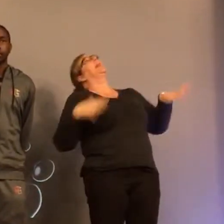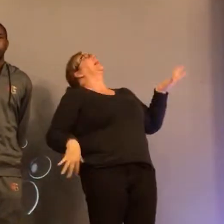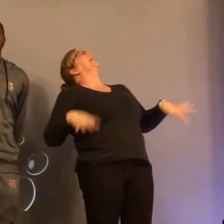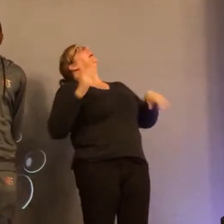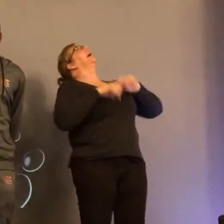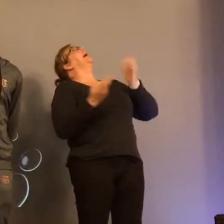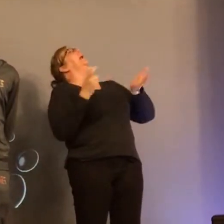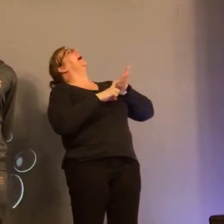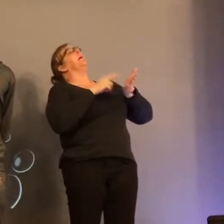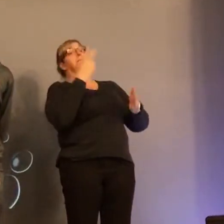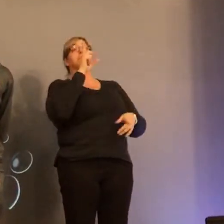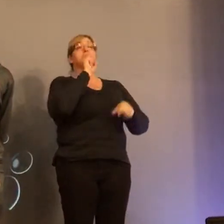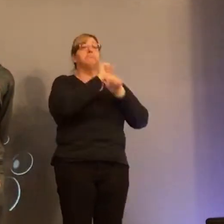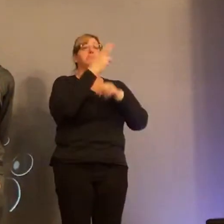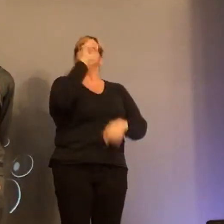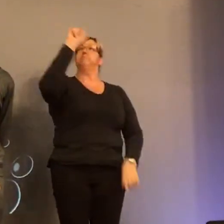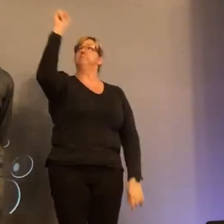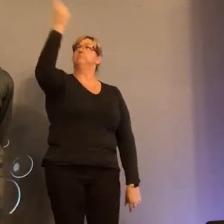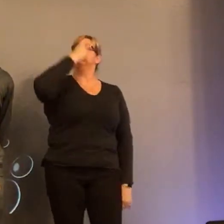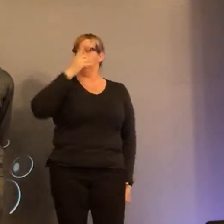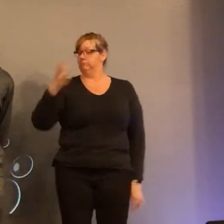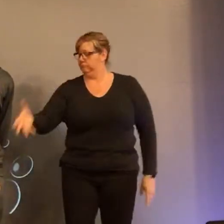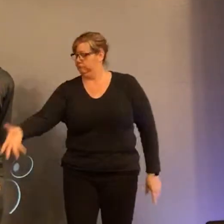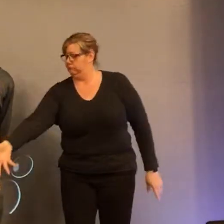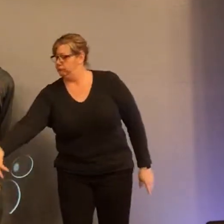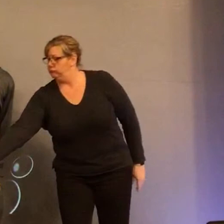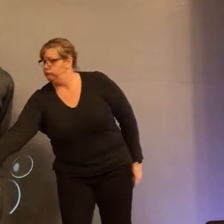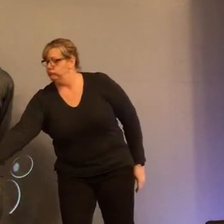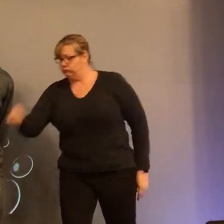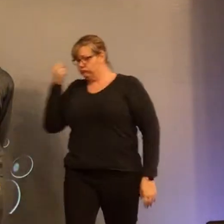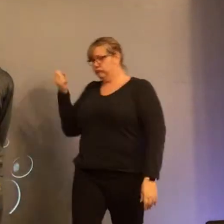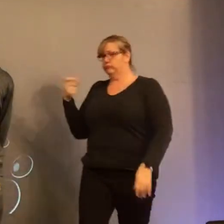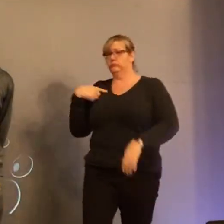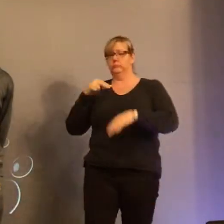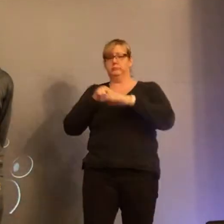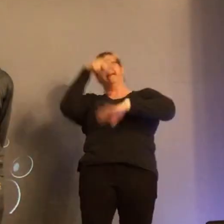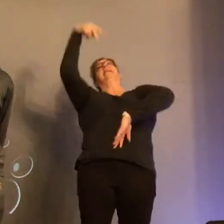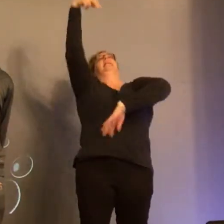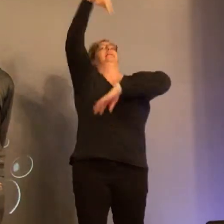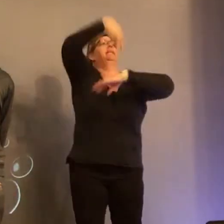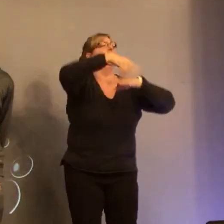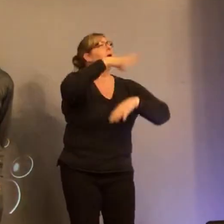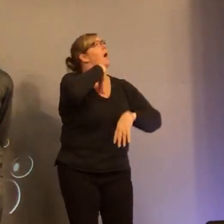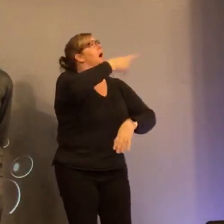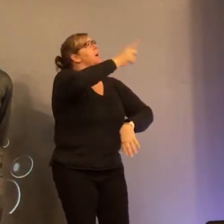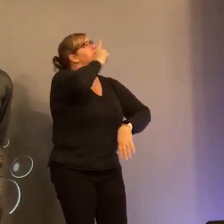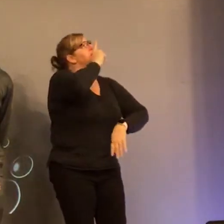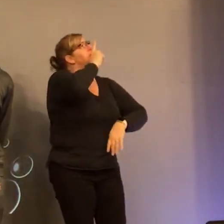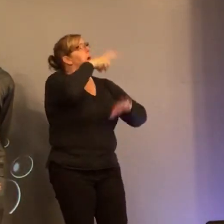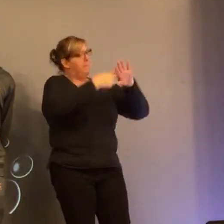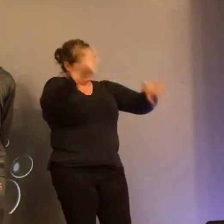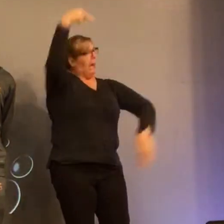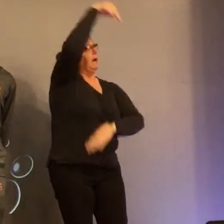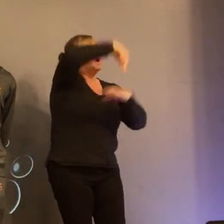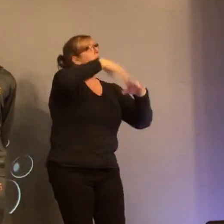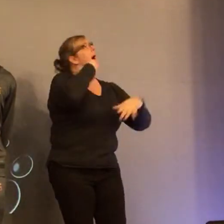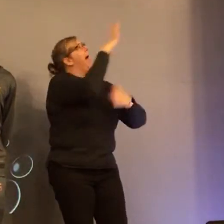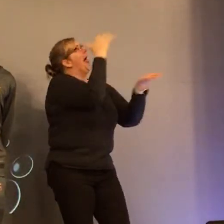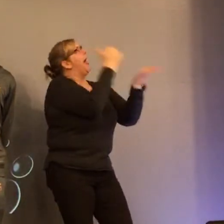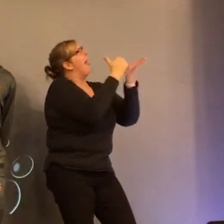he walked over with one hand and he yanked me up I said oh I meant help me not standing straight up on my feet